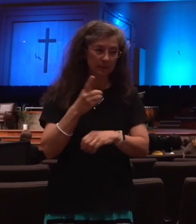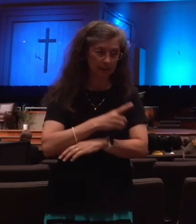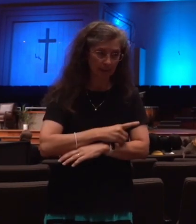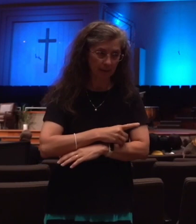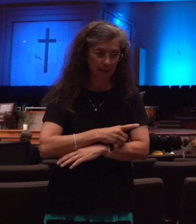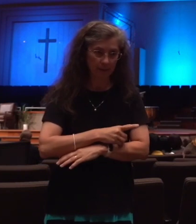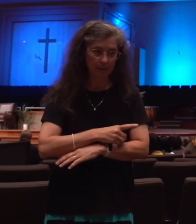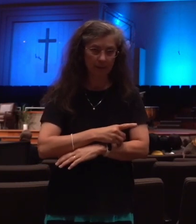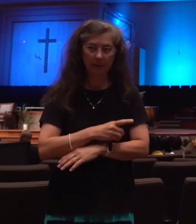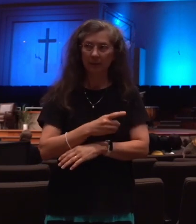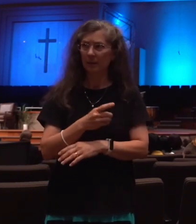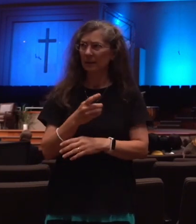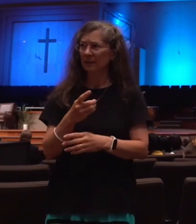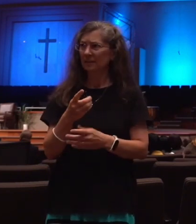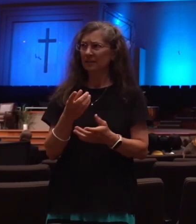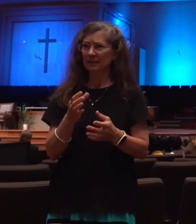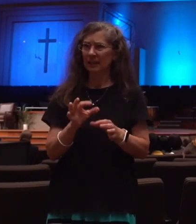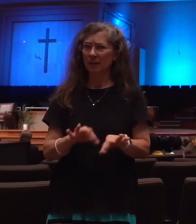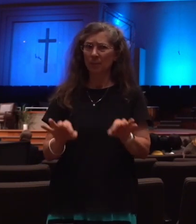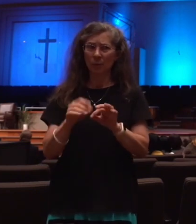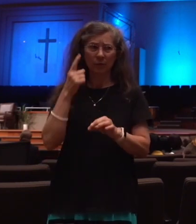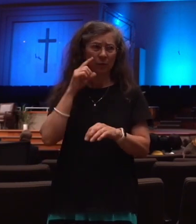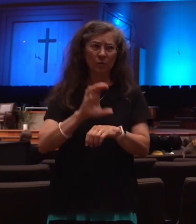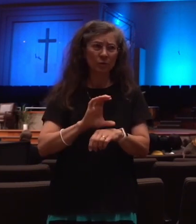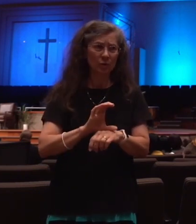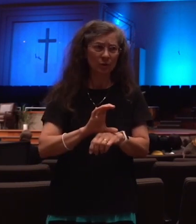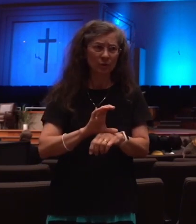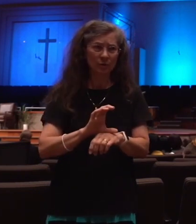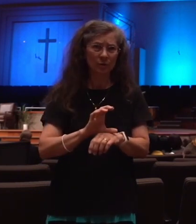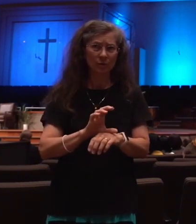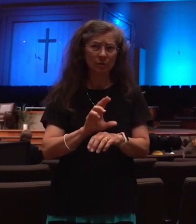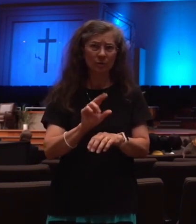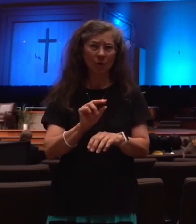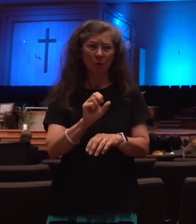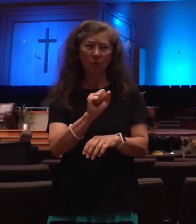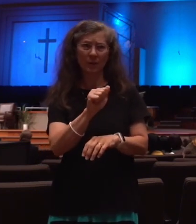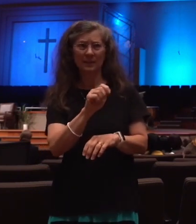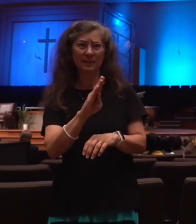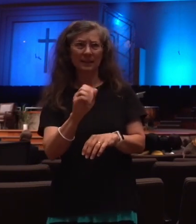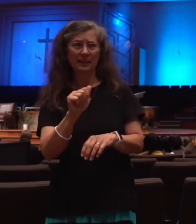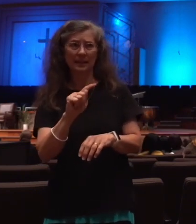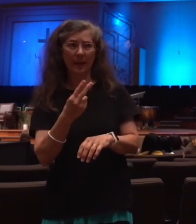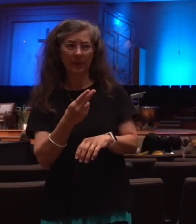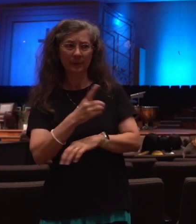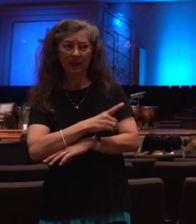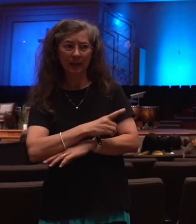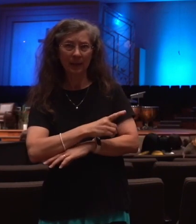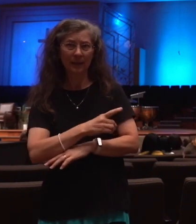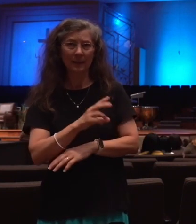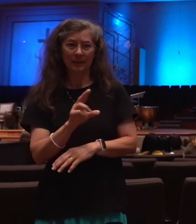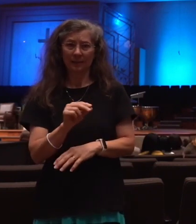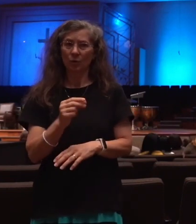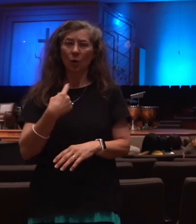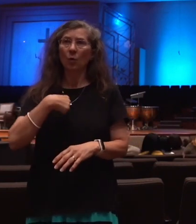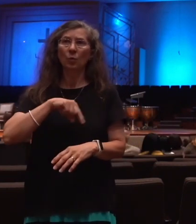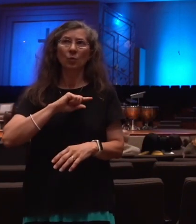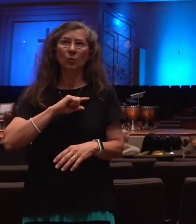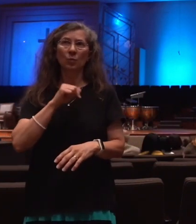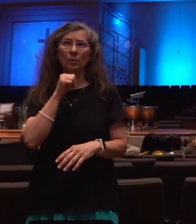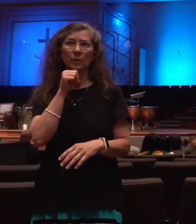significance to the church? The Sabbath day. Do we practice the Sabbath day, folks? No.